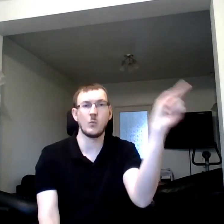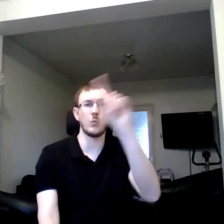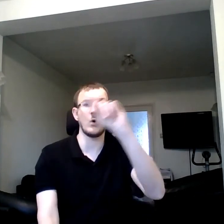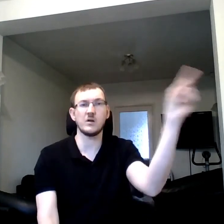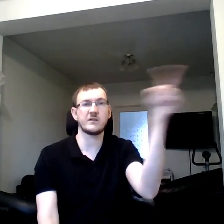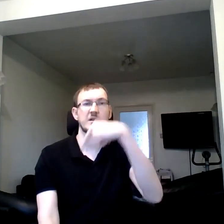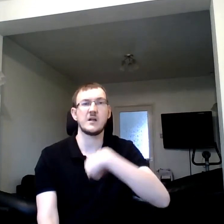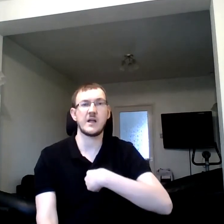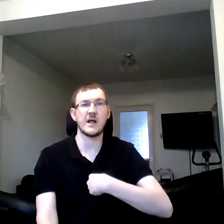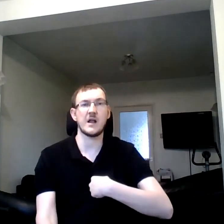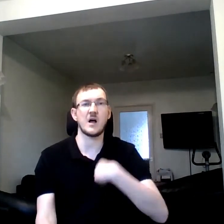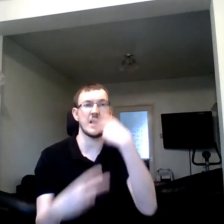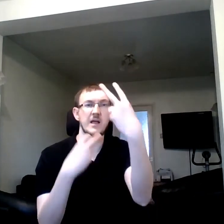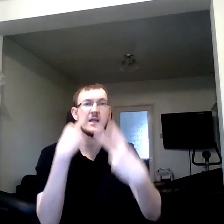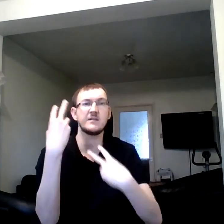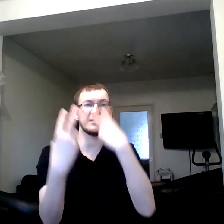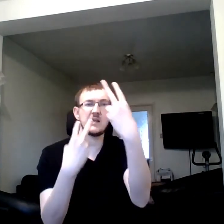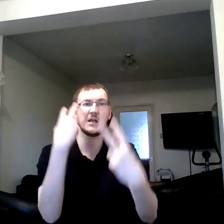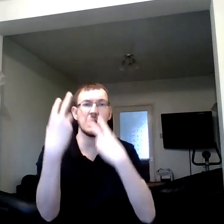What can I sing?